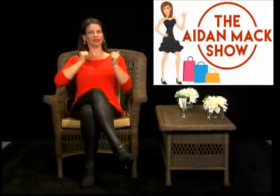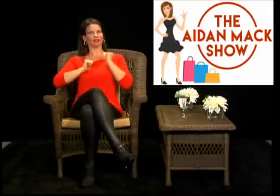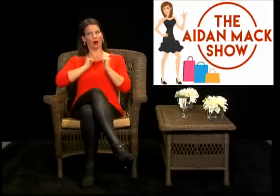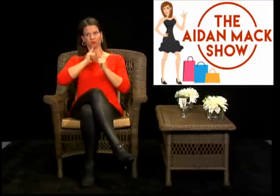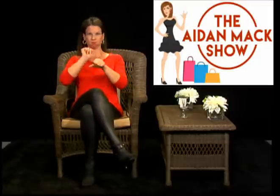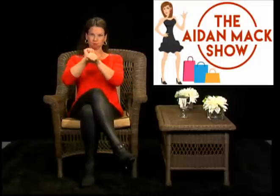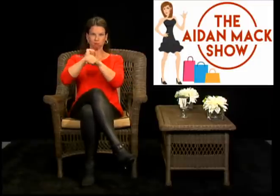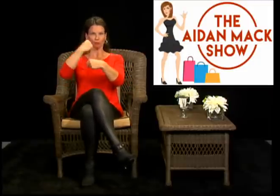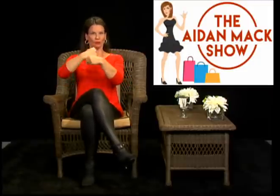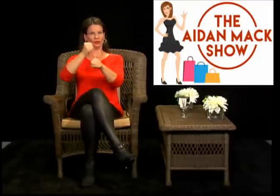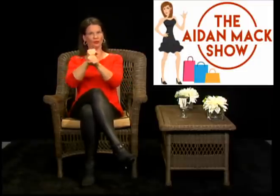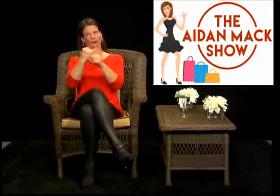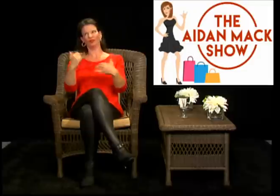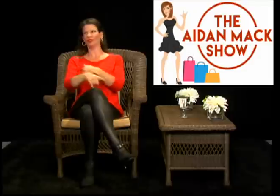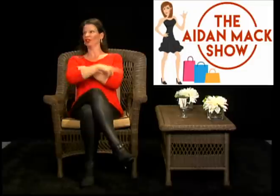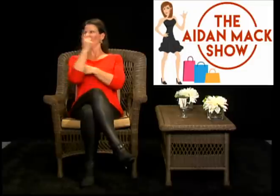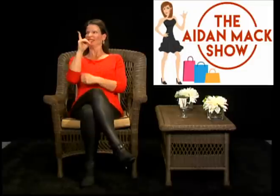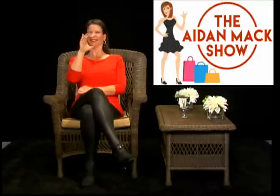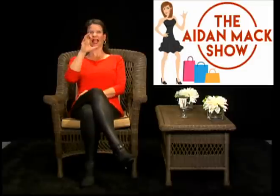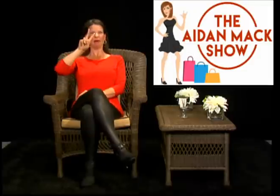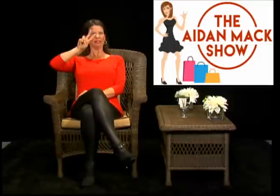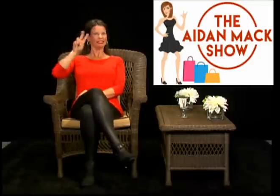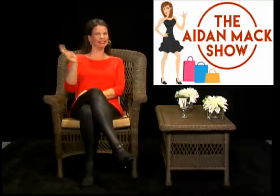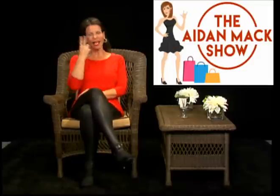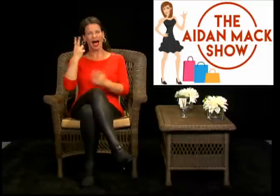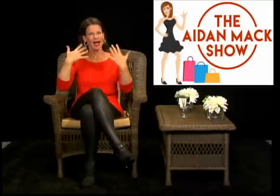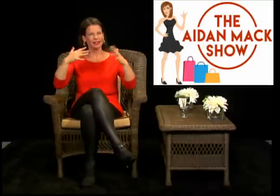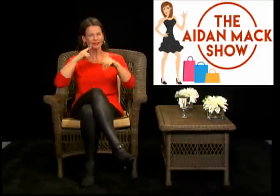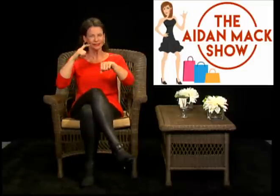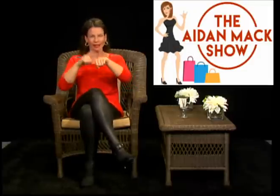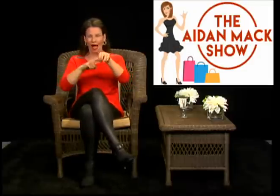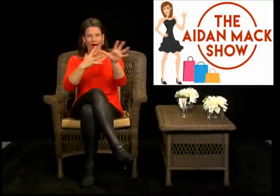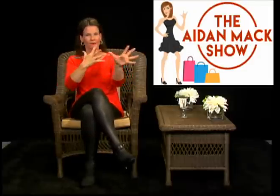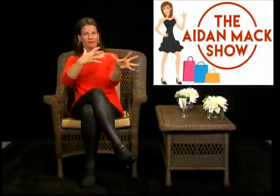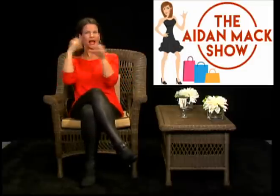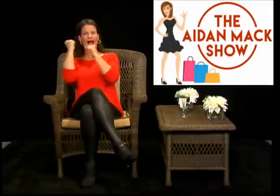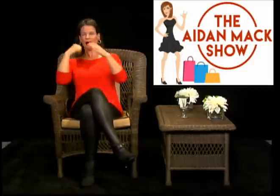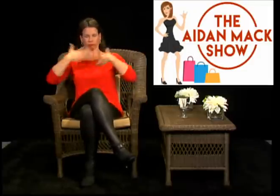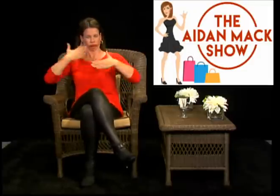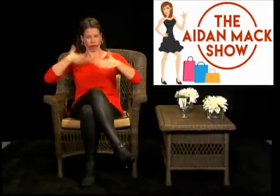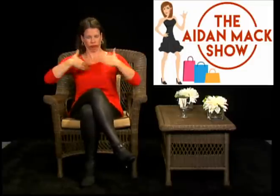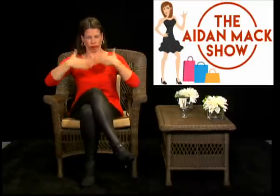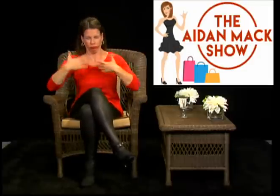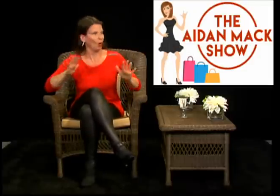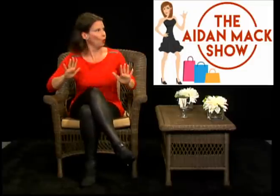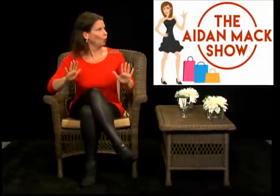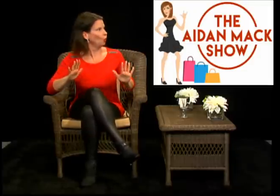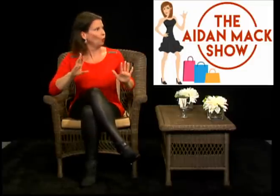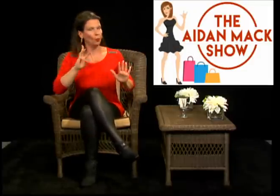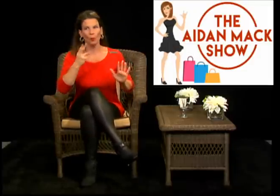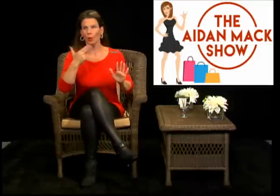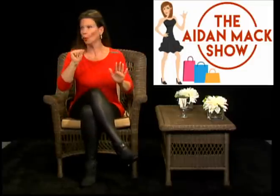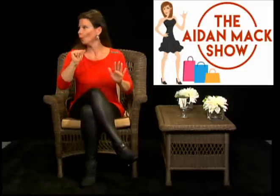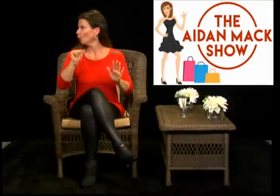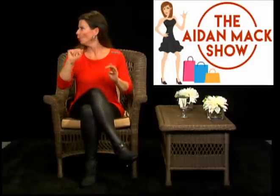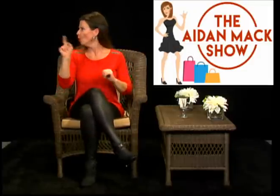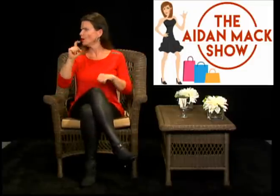and my show is actually being done today on December 2nd and I just can't believe how quickly time has flown since September.